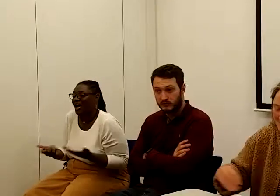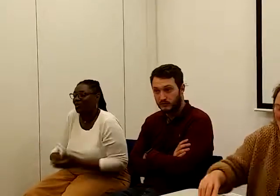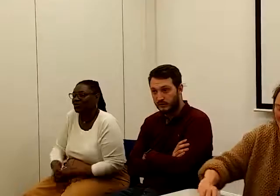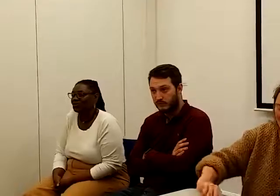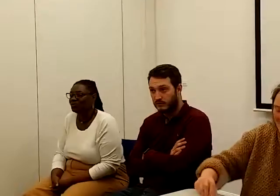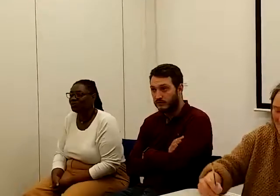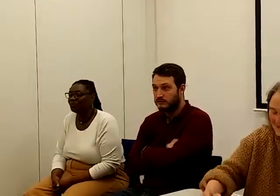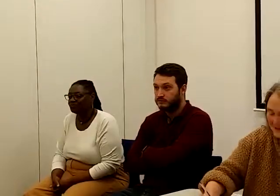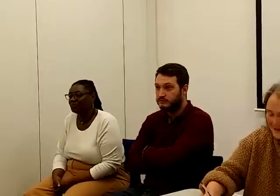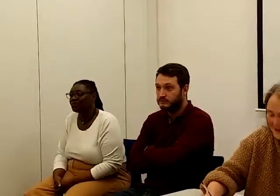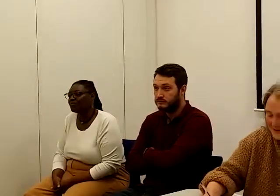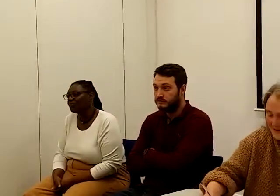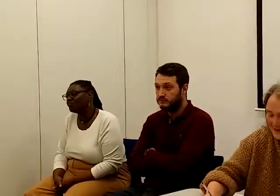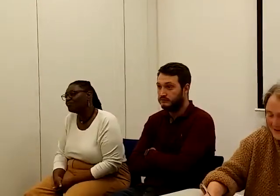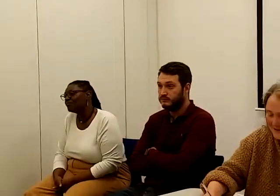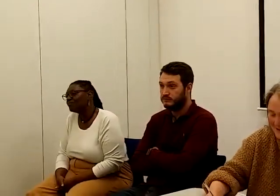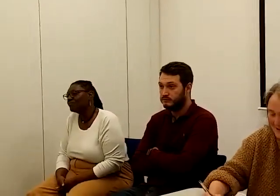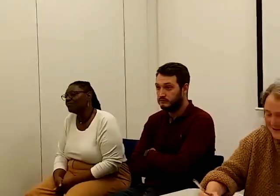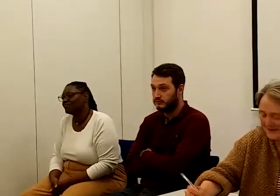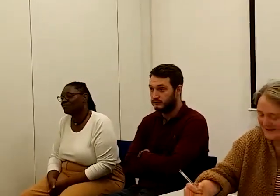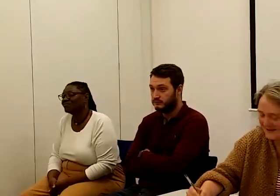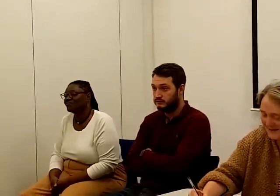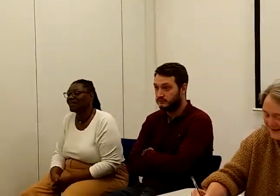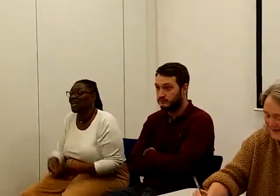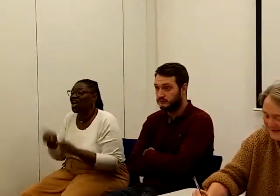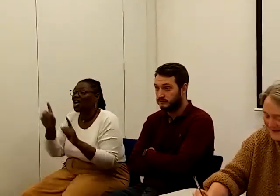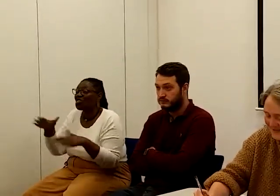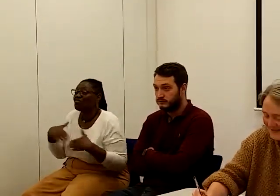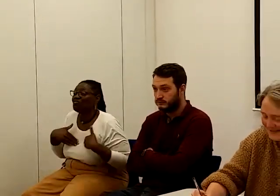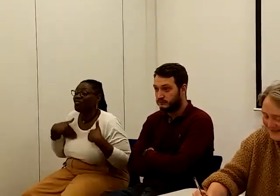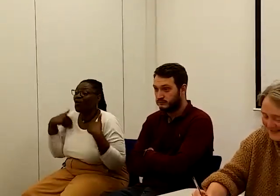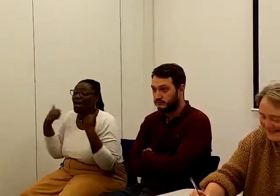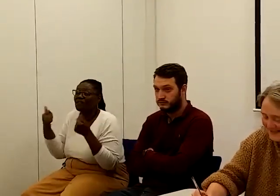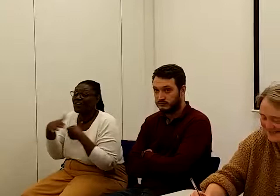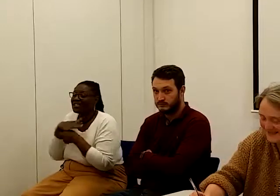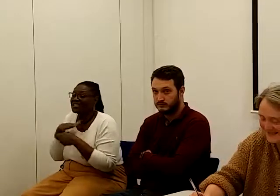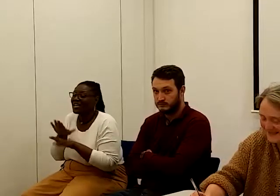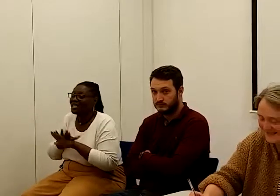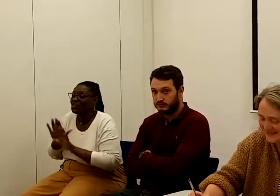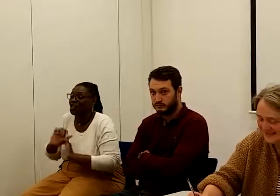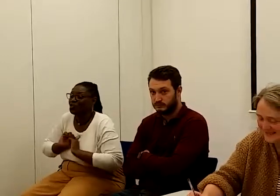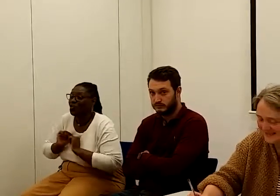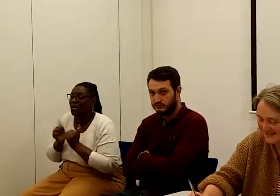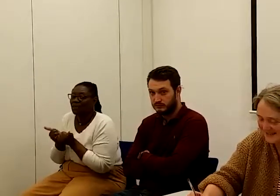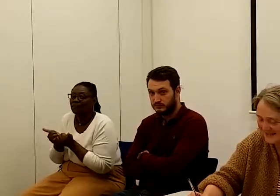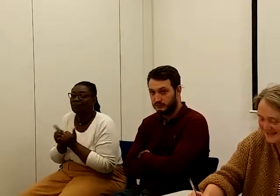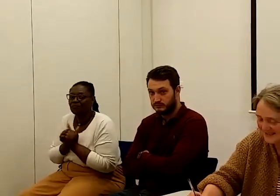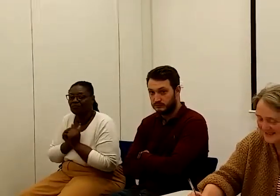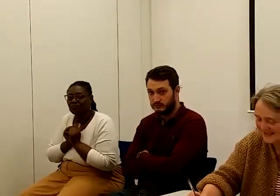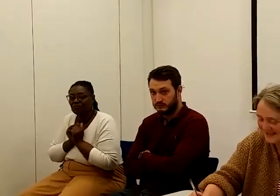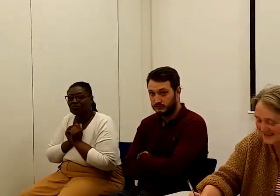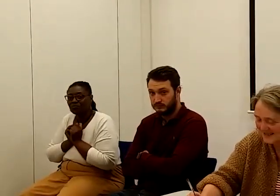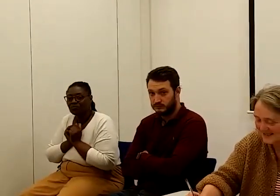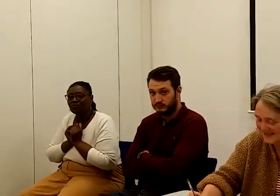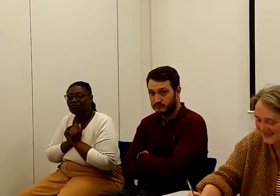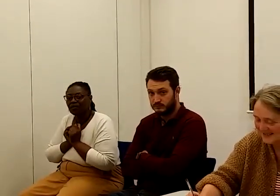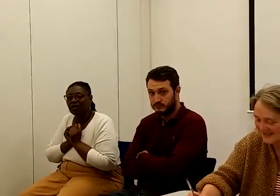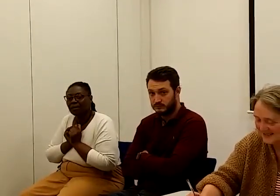The welfare state is not well. Yeah. The thing with the conditionality is because it's the first word, so if